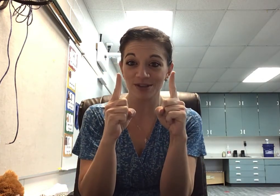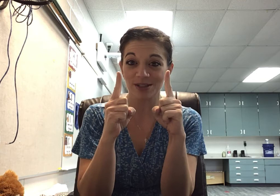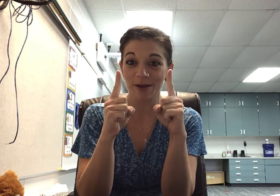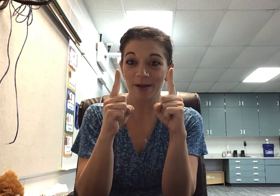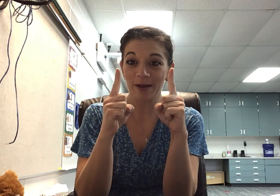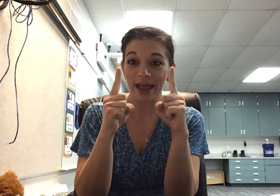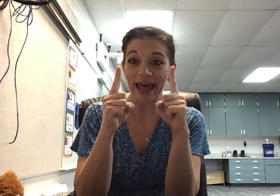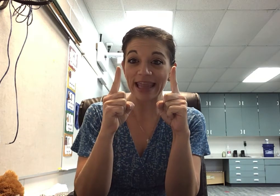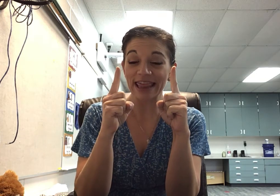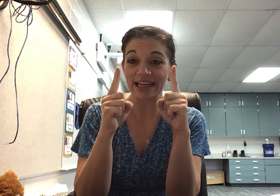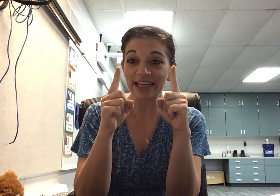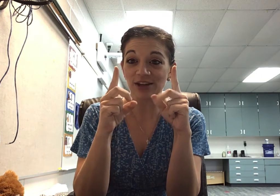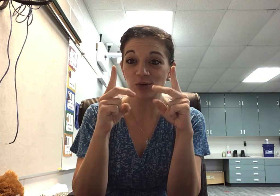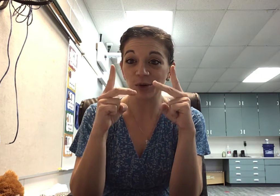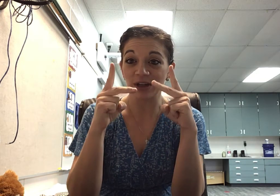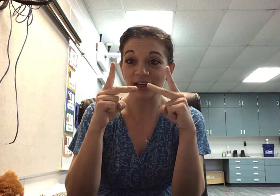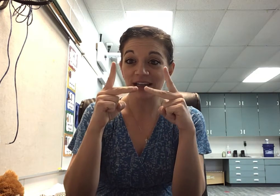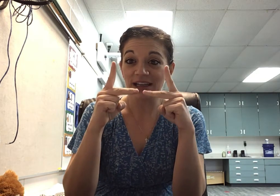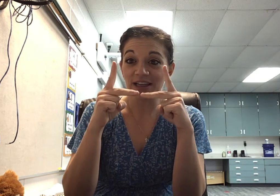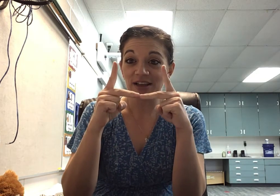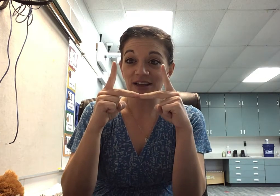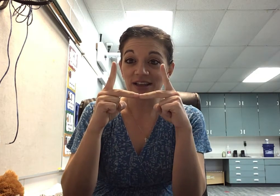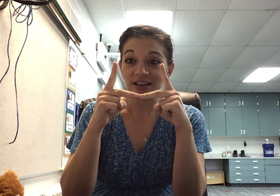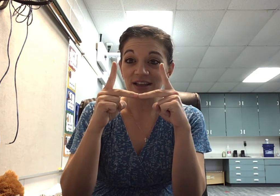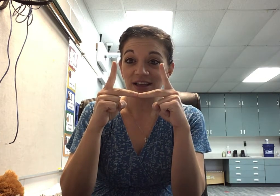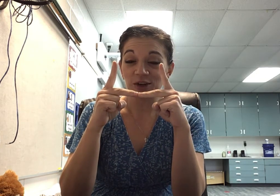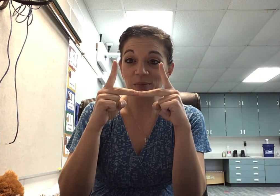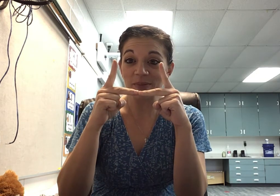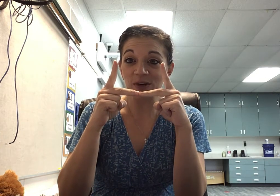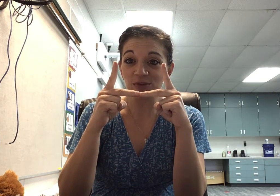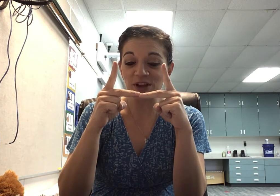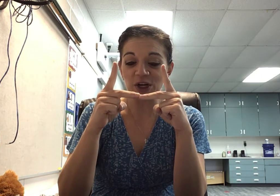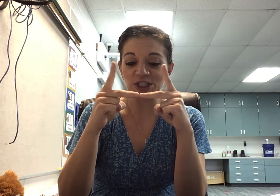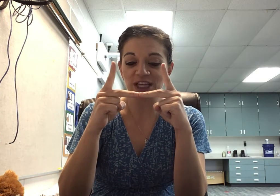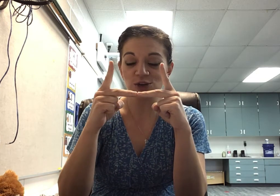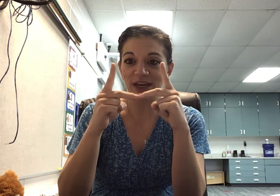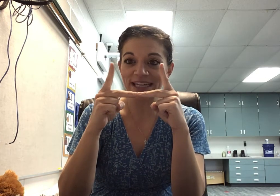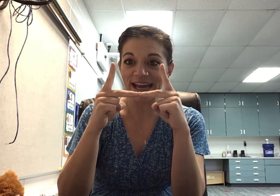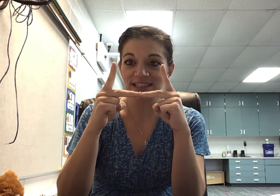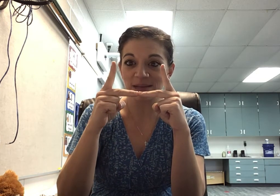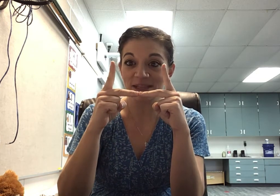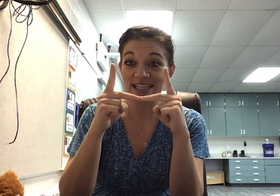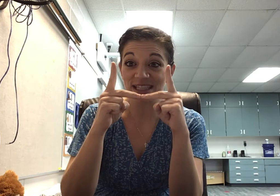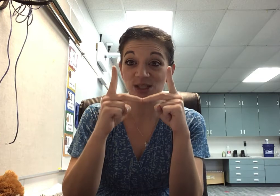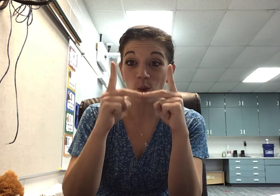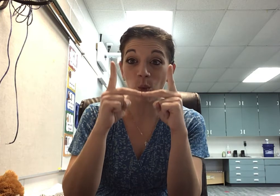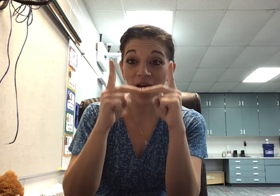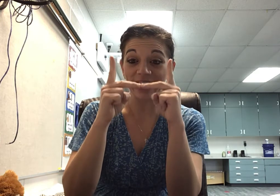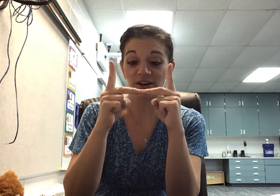and then can you put your middle fingers, can you connect them, and this is the wire.